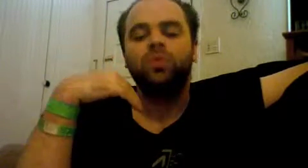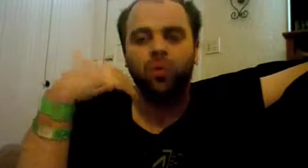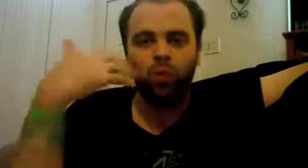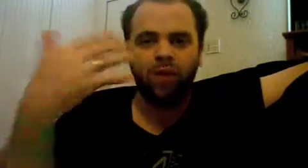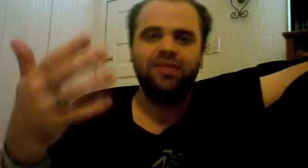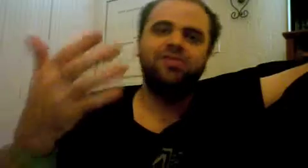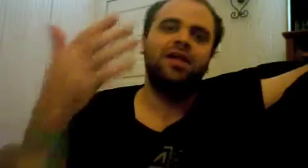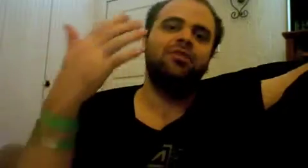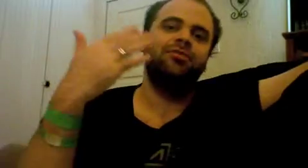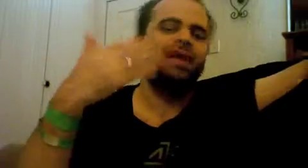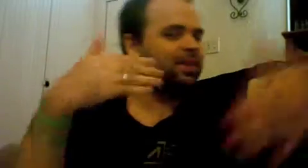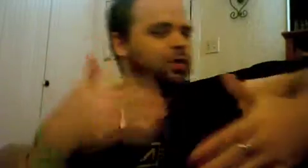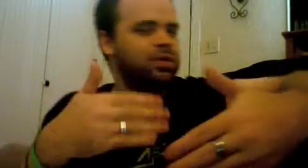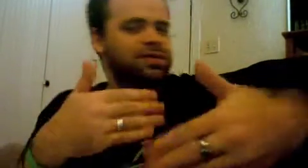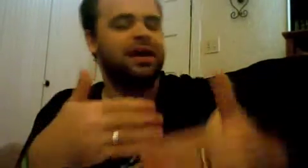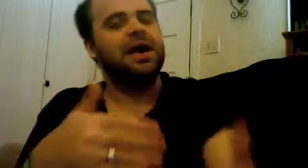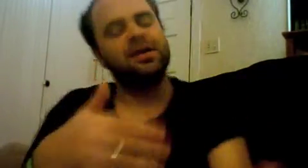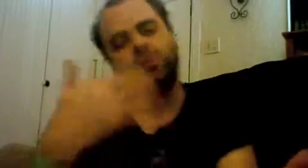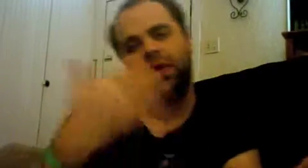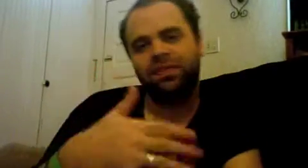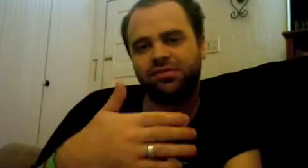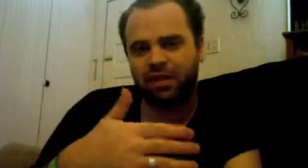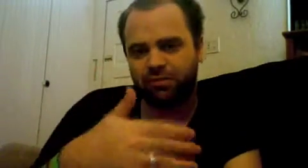when the self I think what he's getting at is when the self